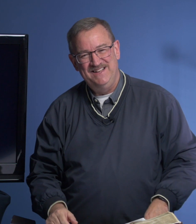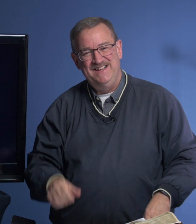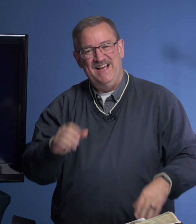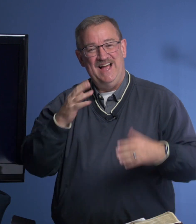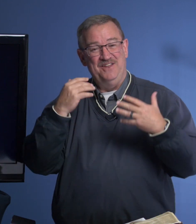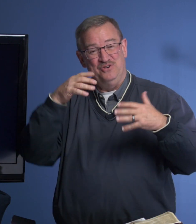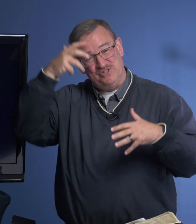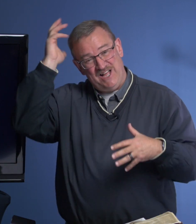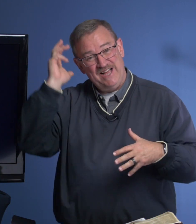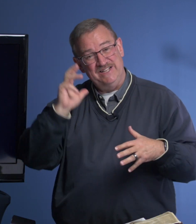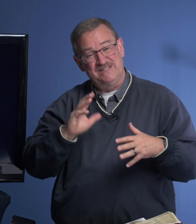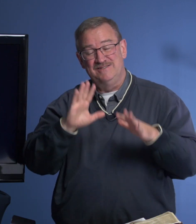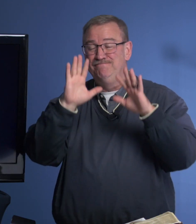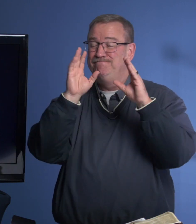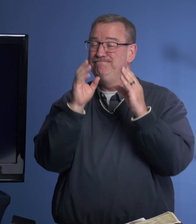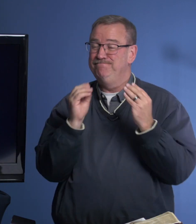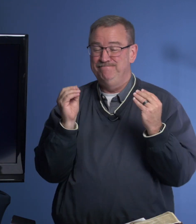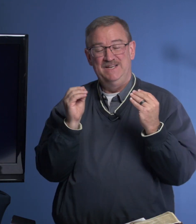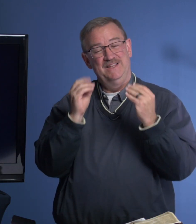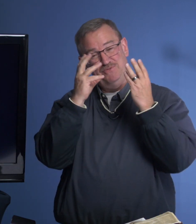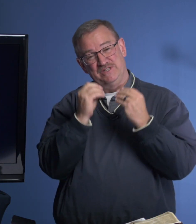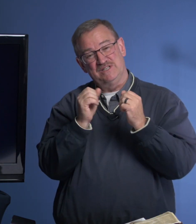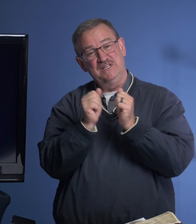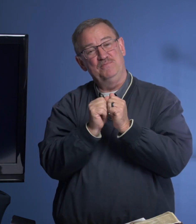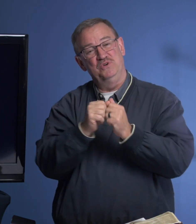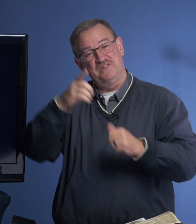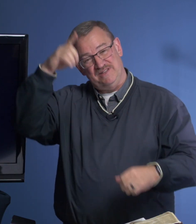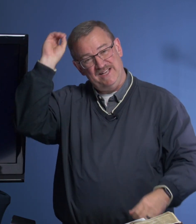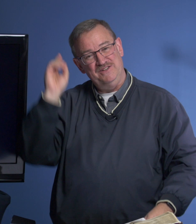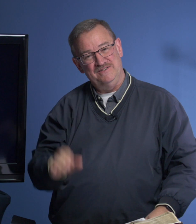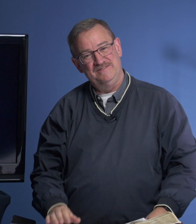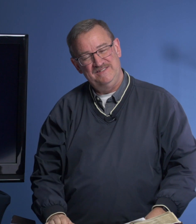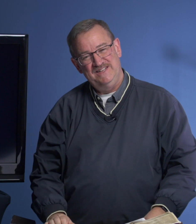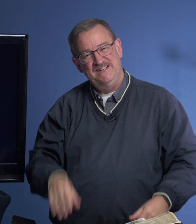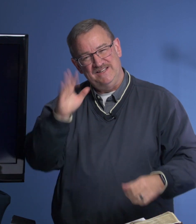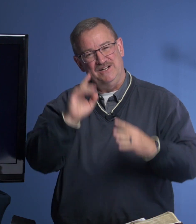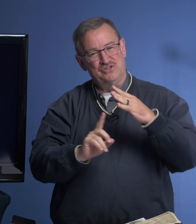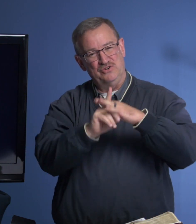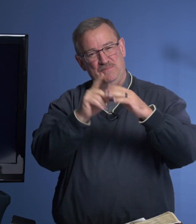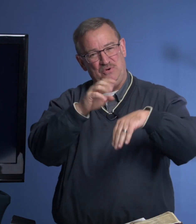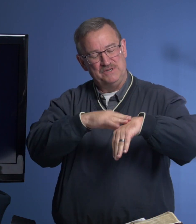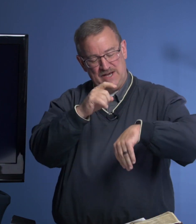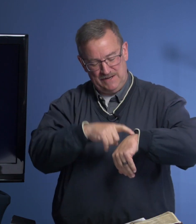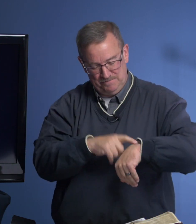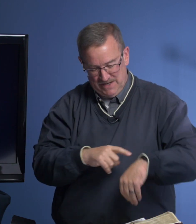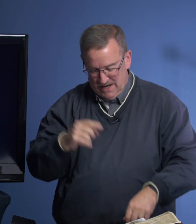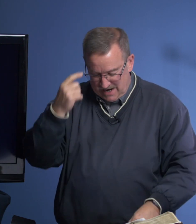And those lions, they went to sleep with Daniel. God showed up on time. I